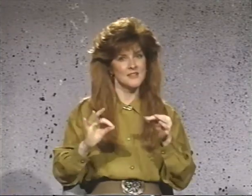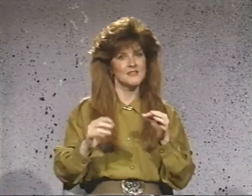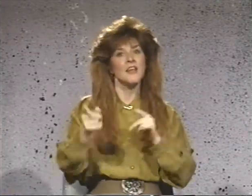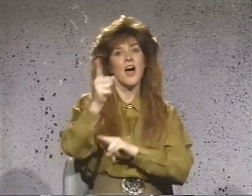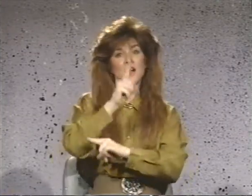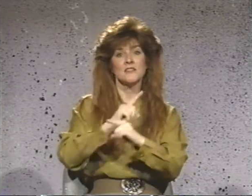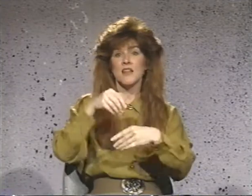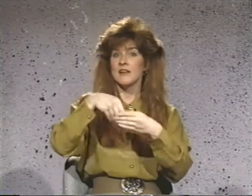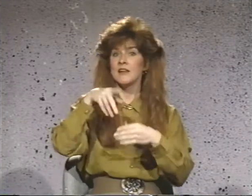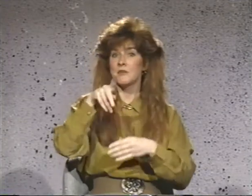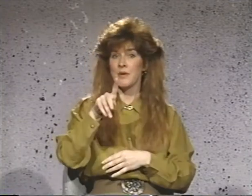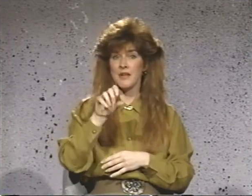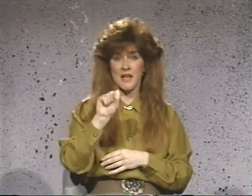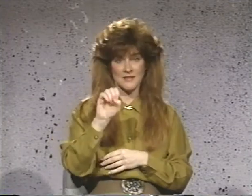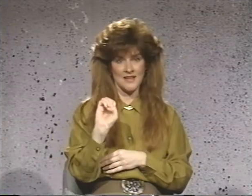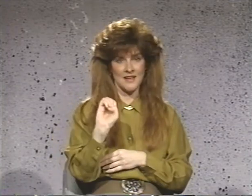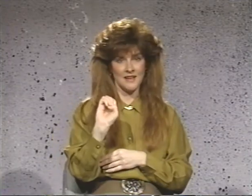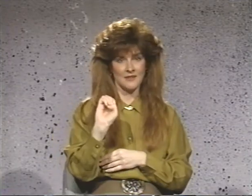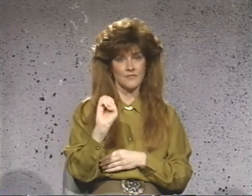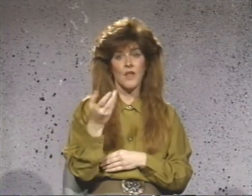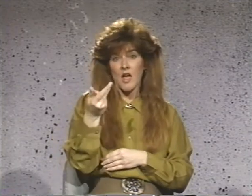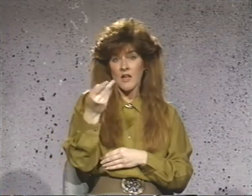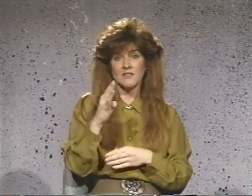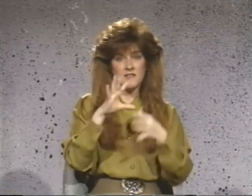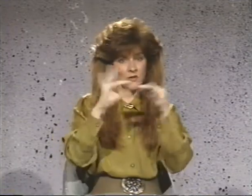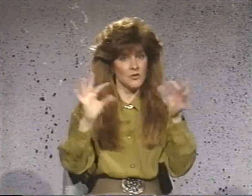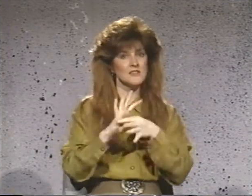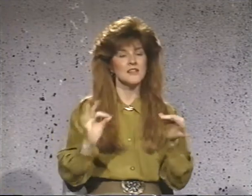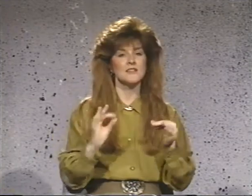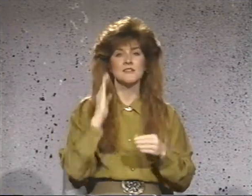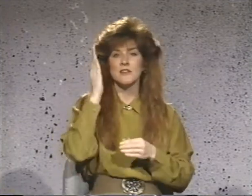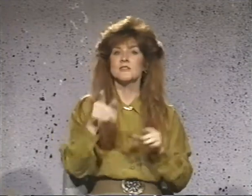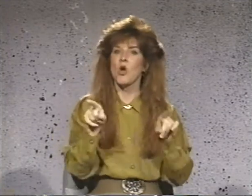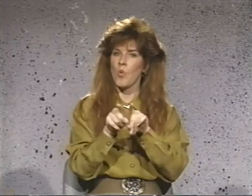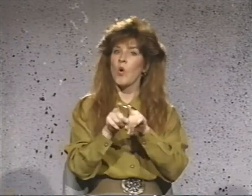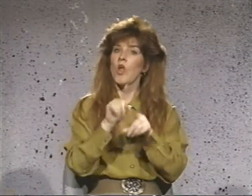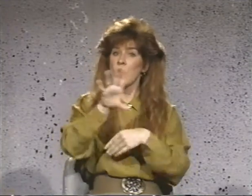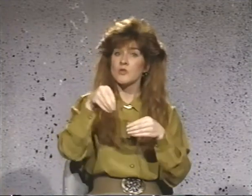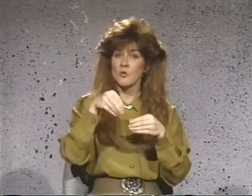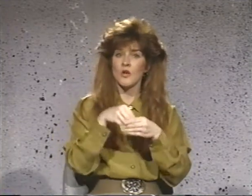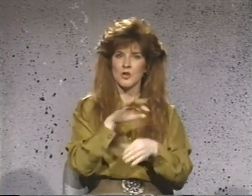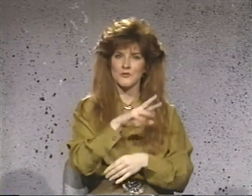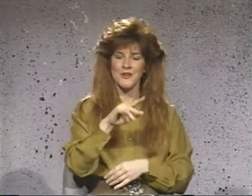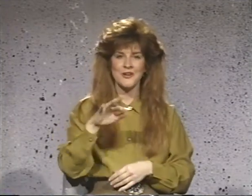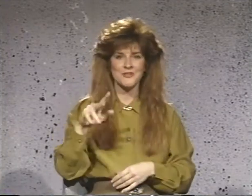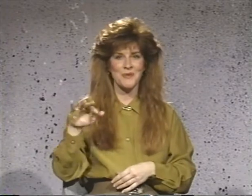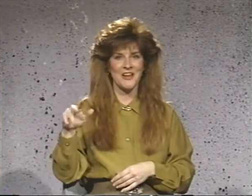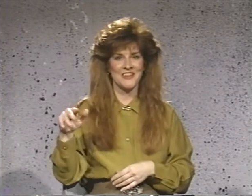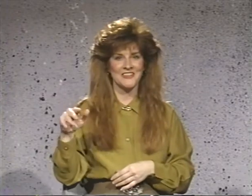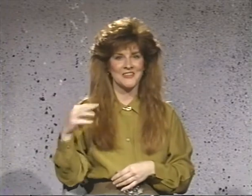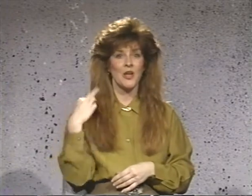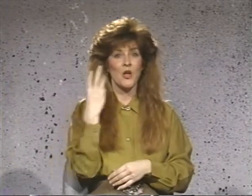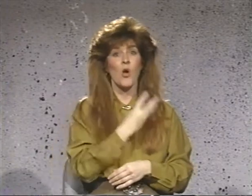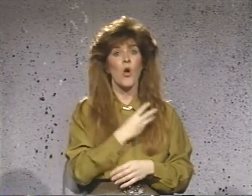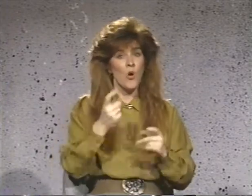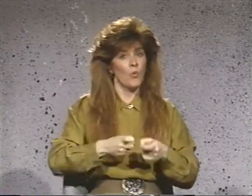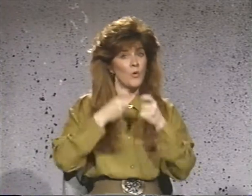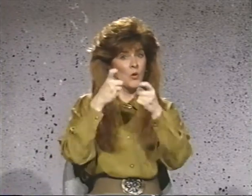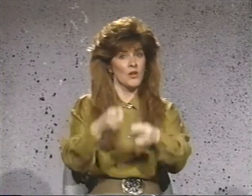signed in PSE. Several sentences will also include fingerspelling. We will give